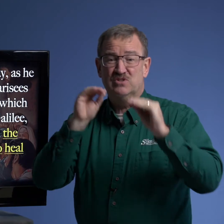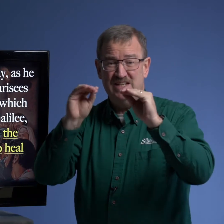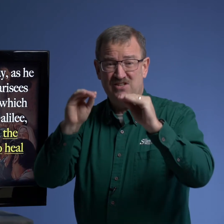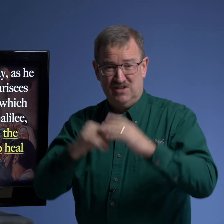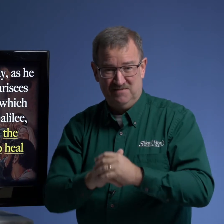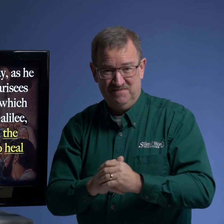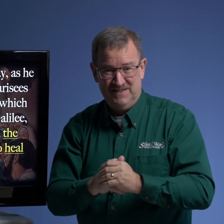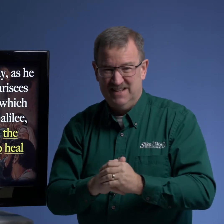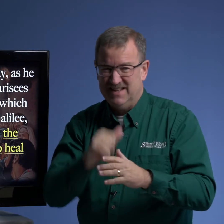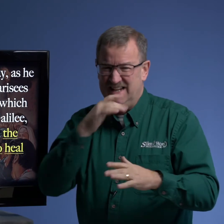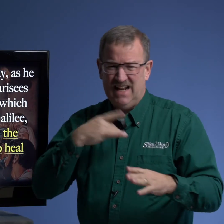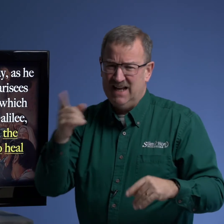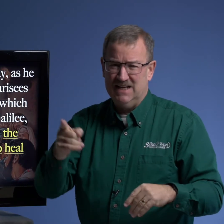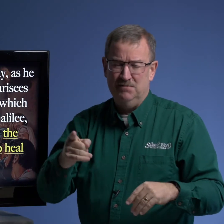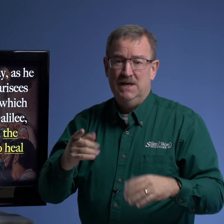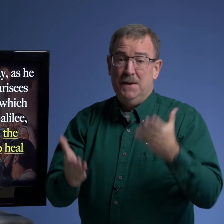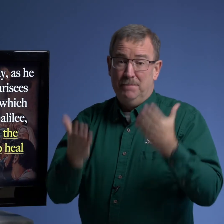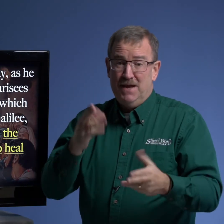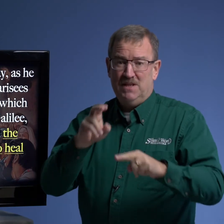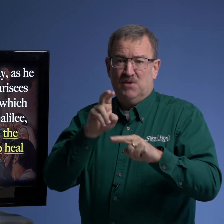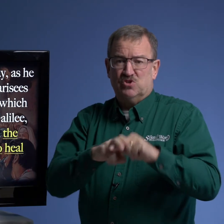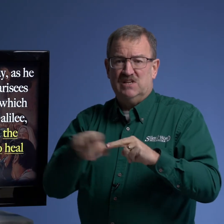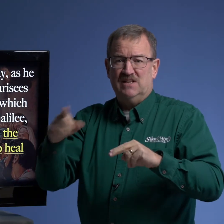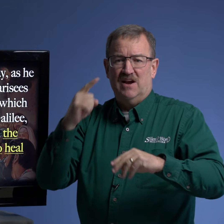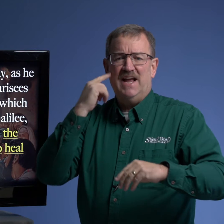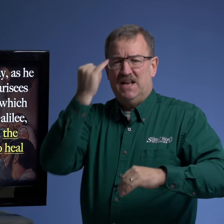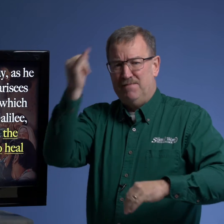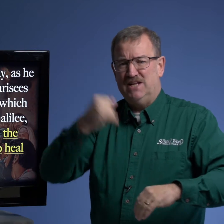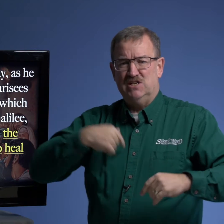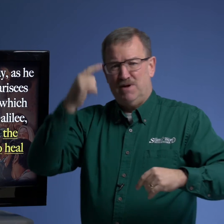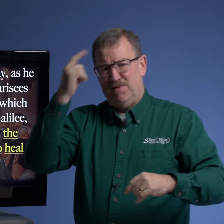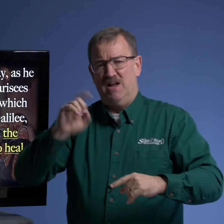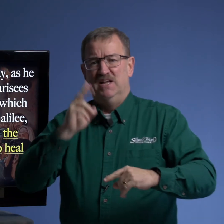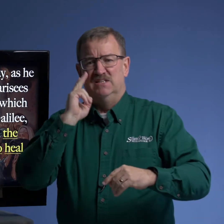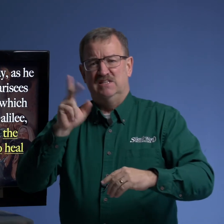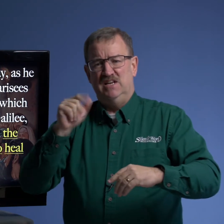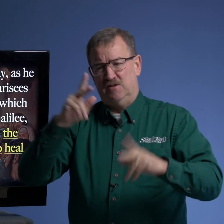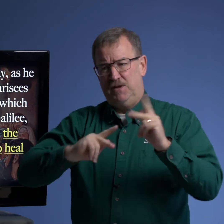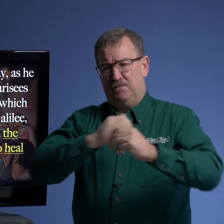teaching they didn't like him maybe they were sitting there i can imagine in my mind seeing the people